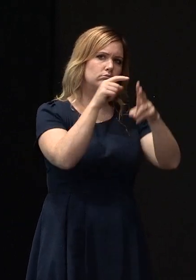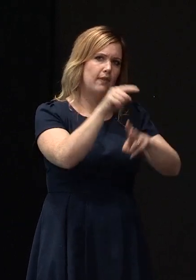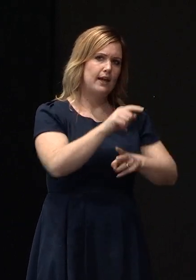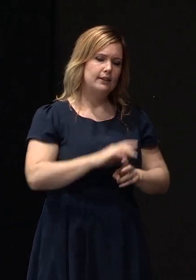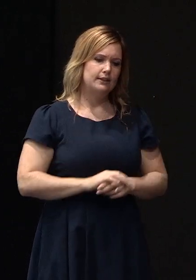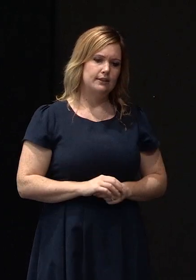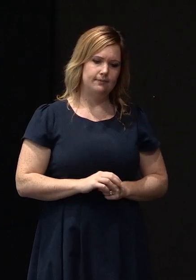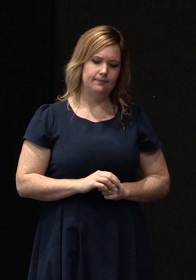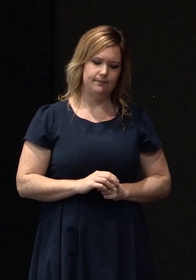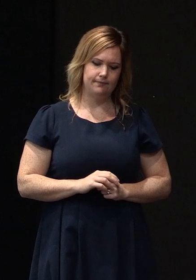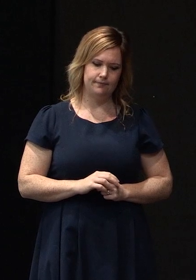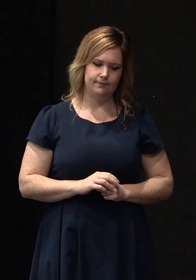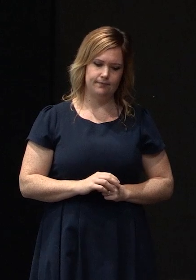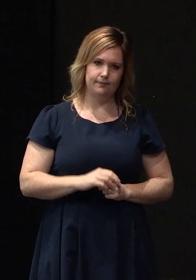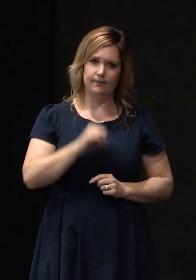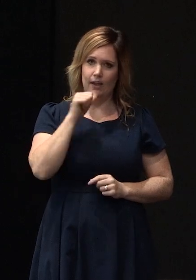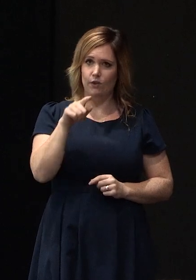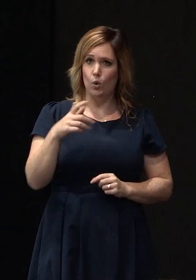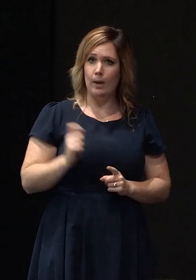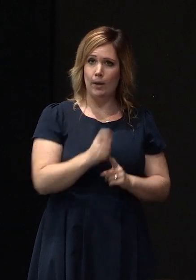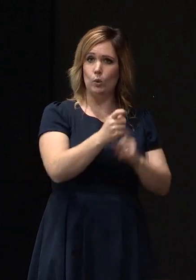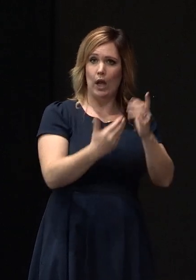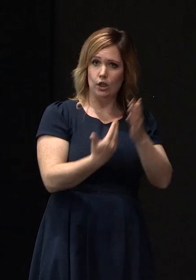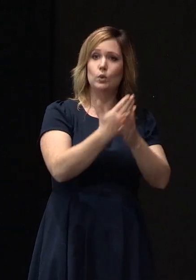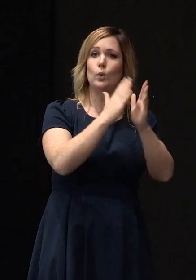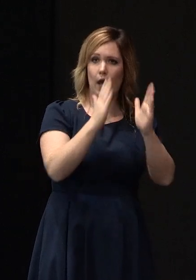certainly if you're starting from scratch you should